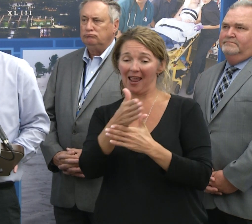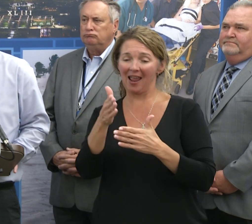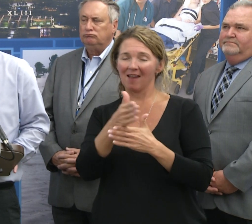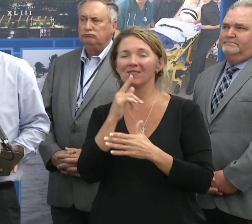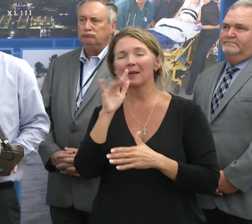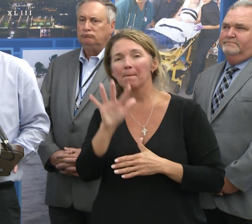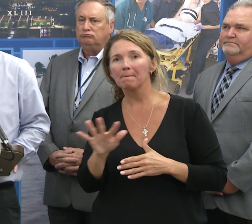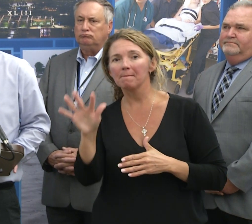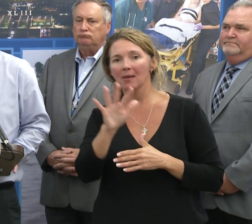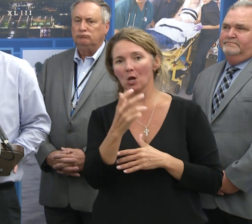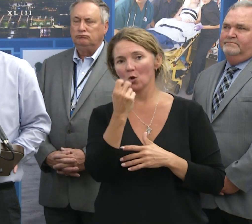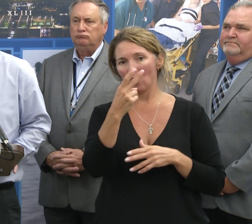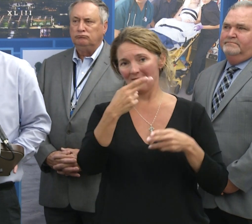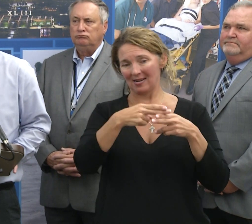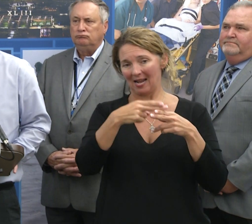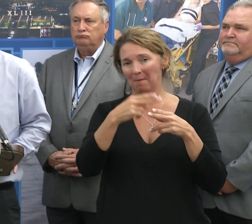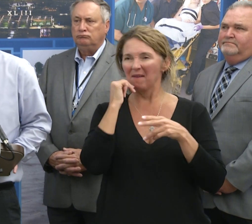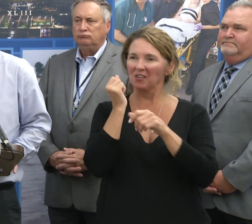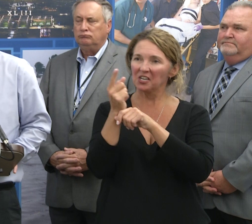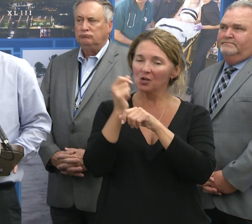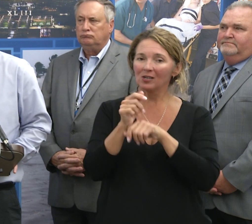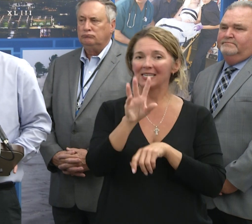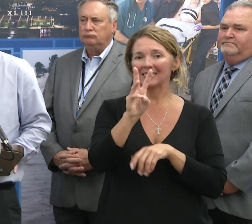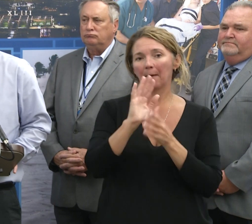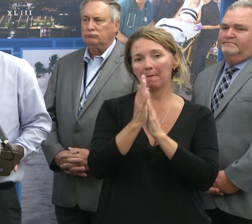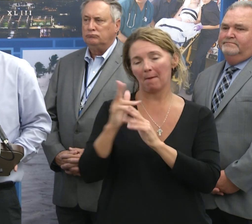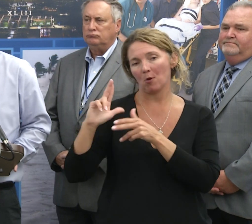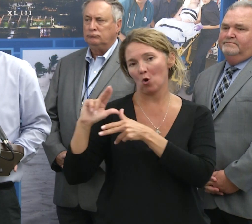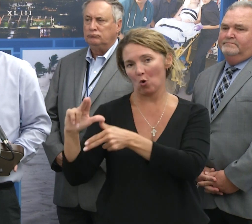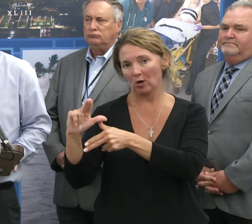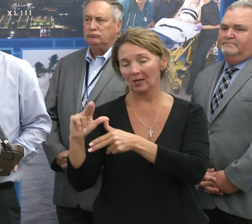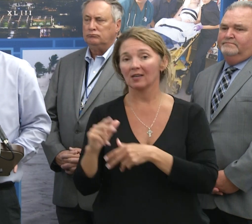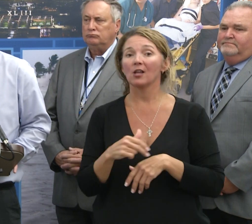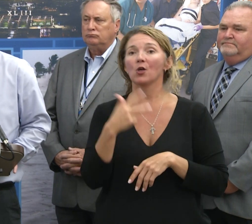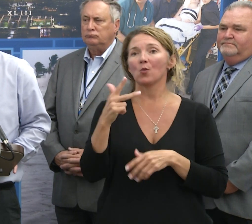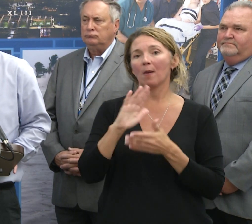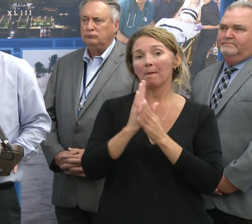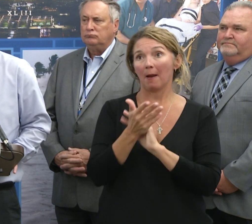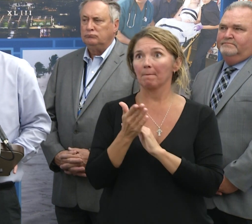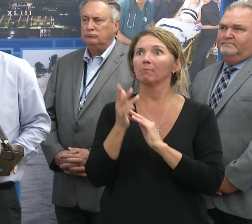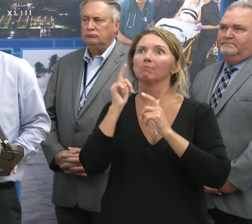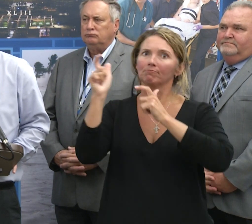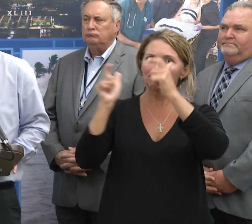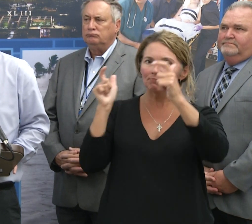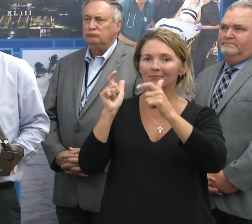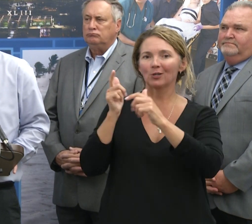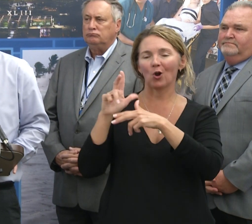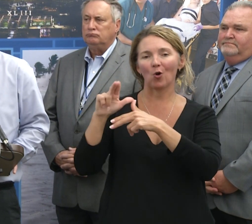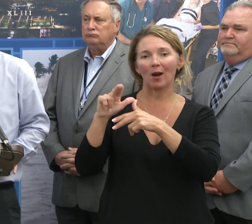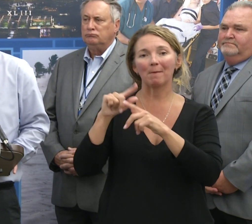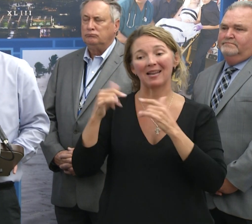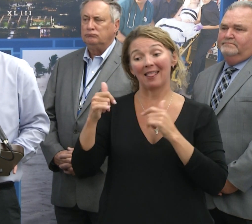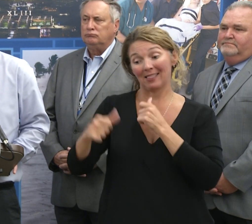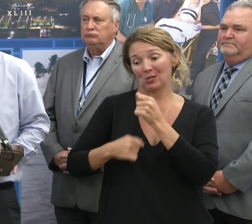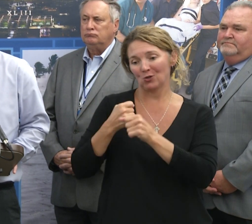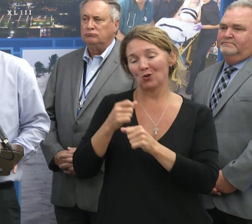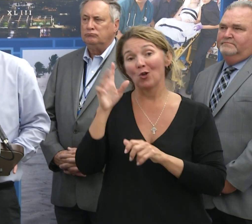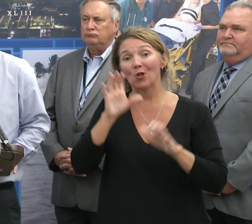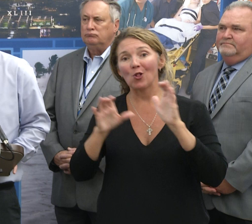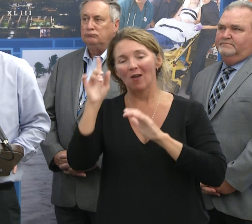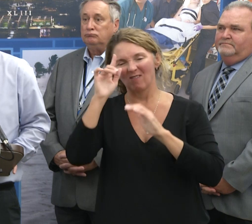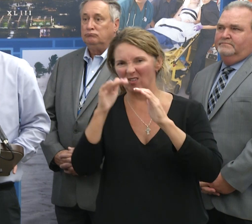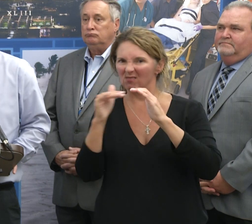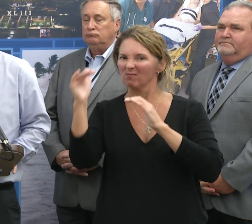we see about 12 named storms a year, six of which become hurricanes, and three of which become major hurricanes. And we're looking for this season to be